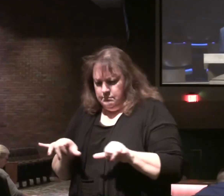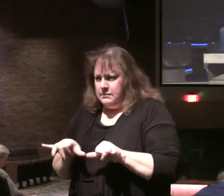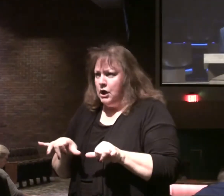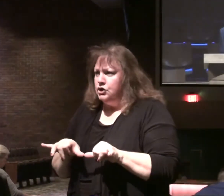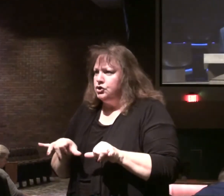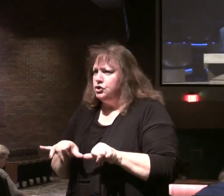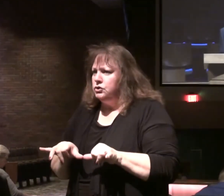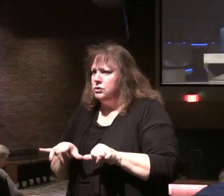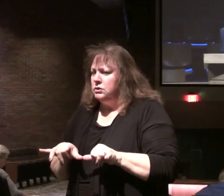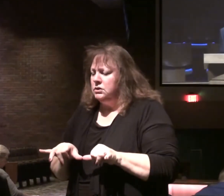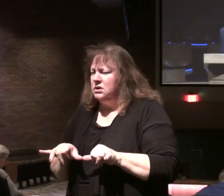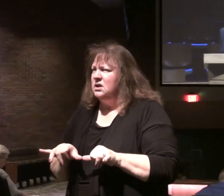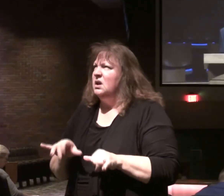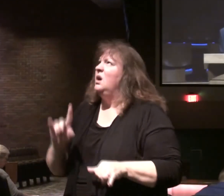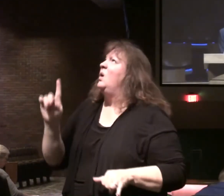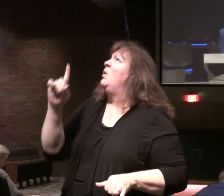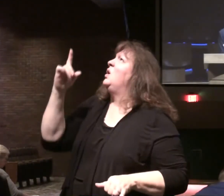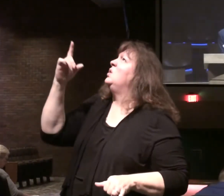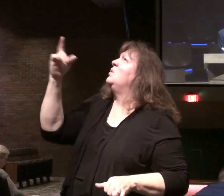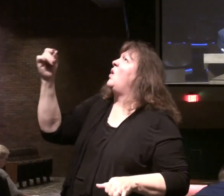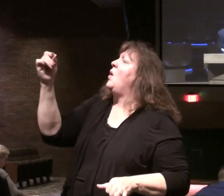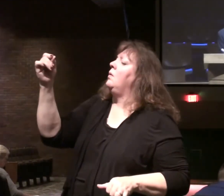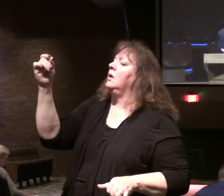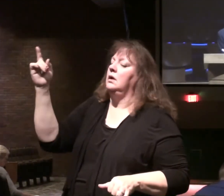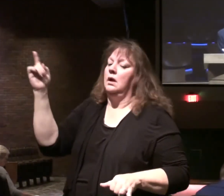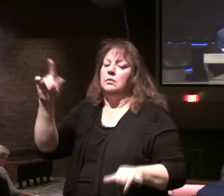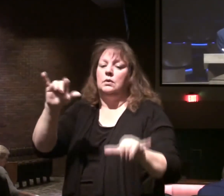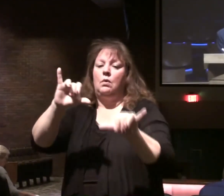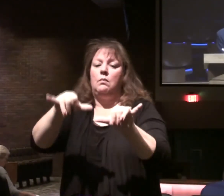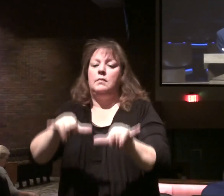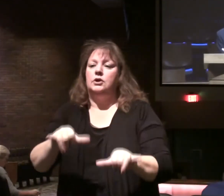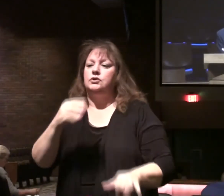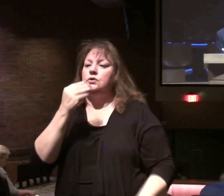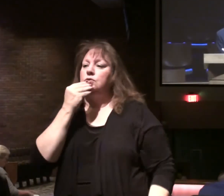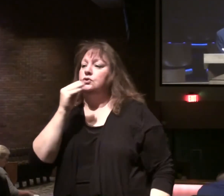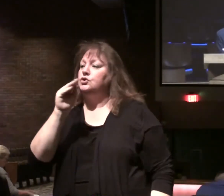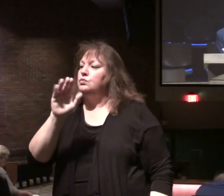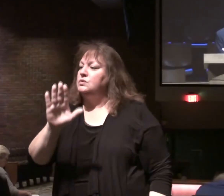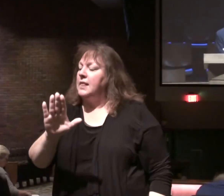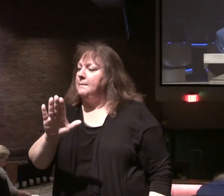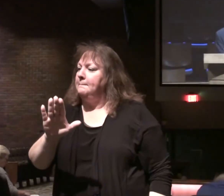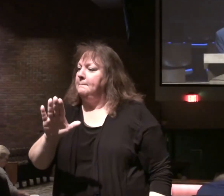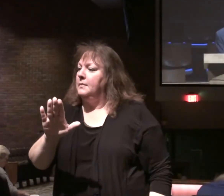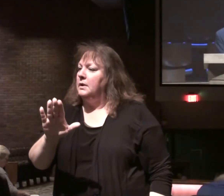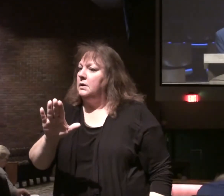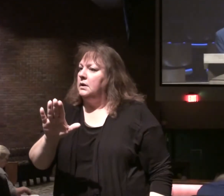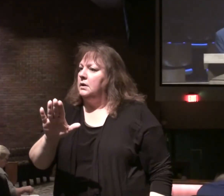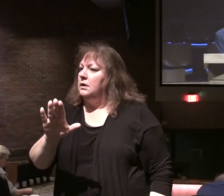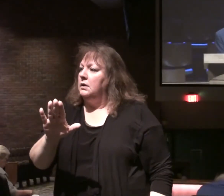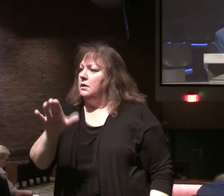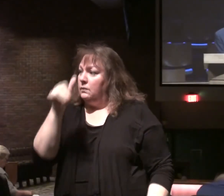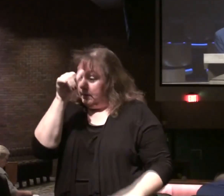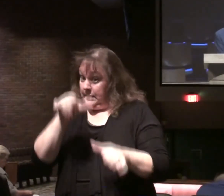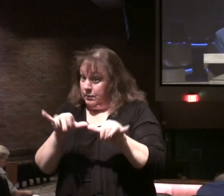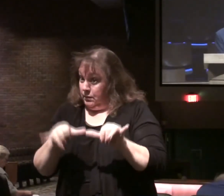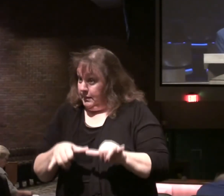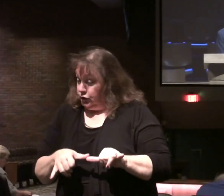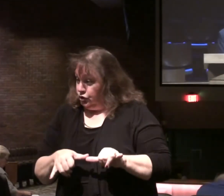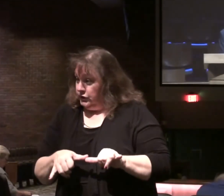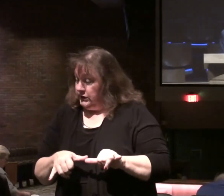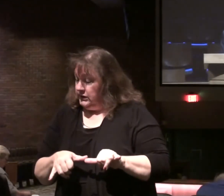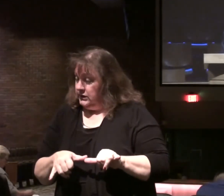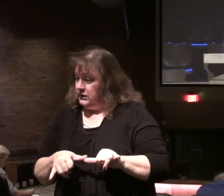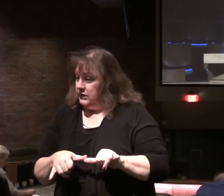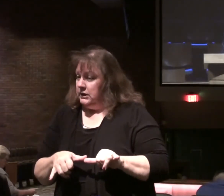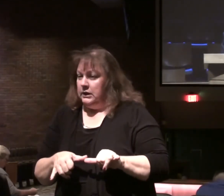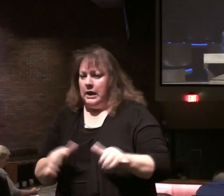I said, where were you going? He said to me, to measure Jerusalem. Now, remember what we said measuring was. It